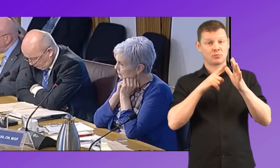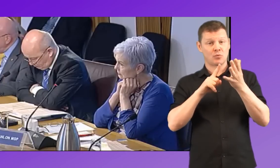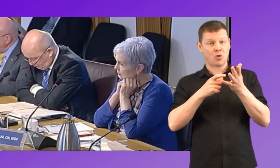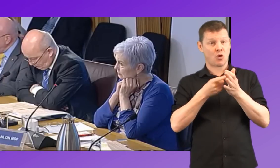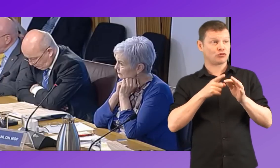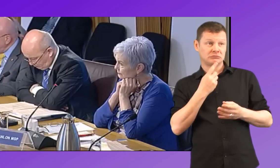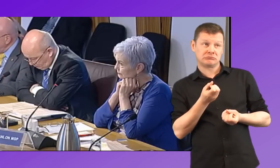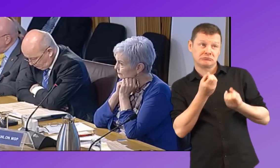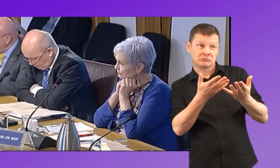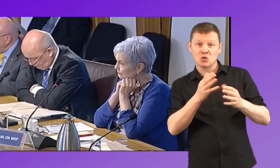to deaf people?